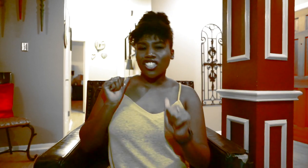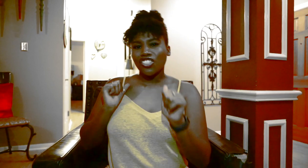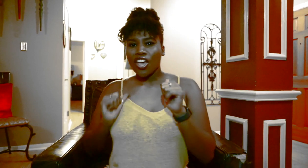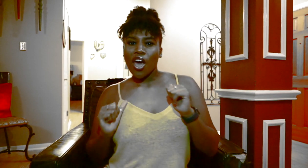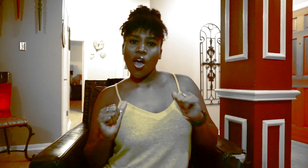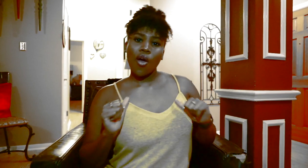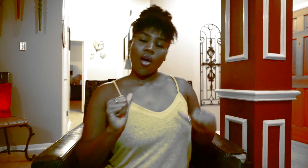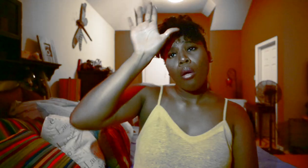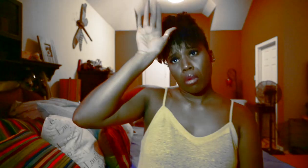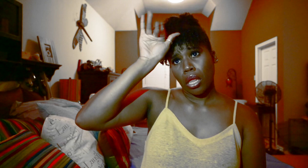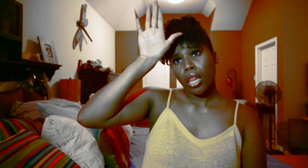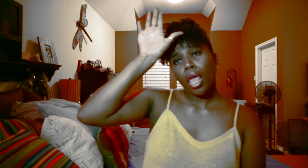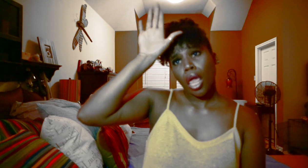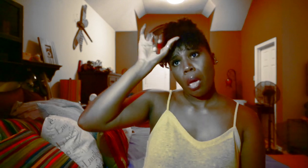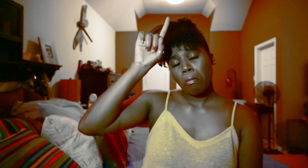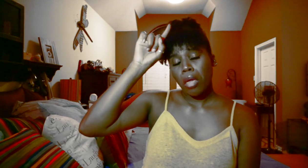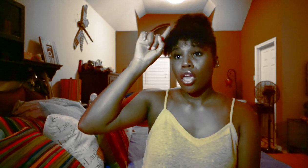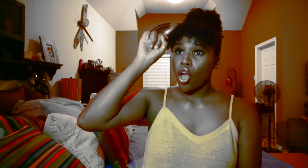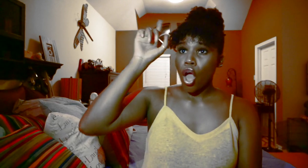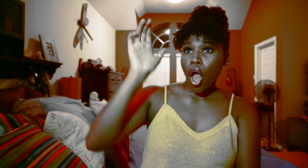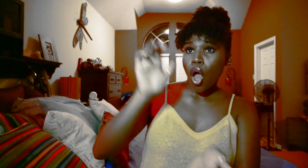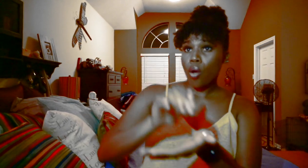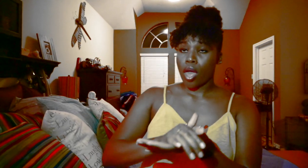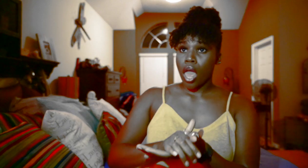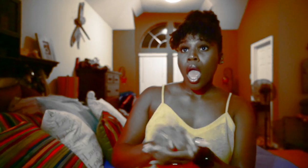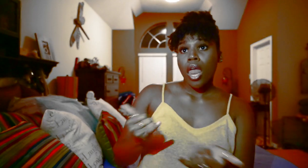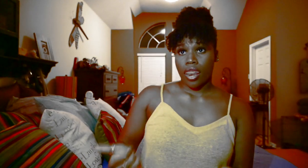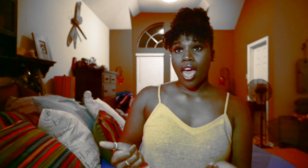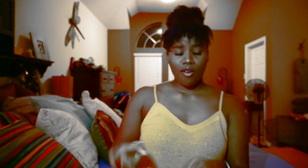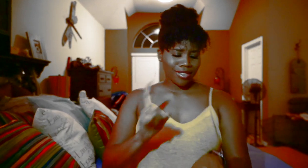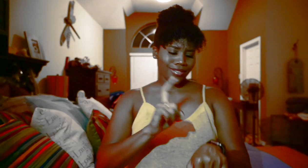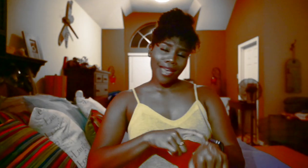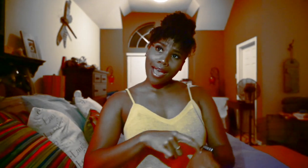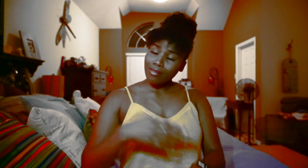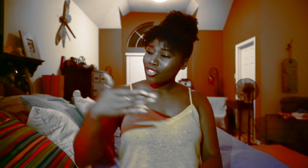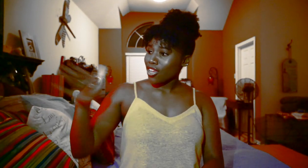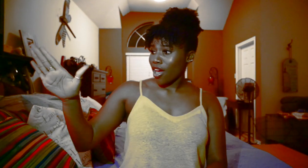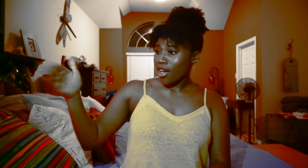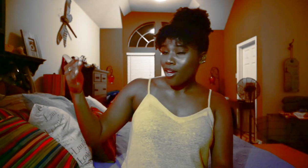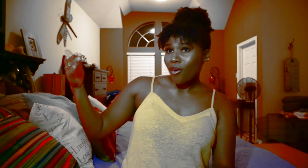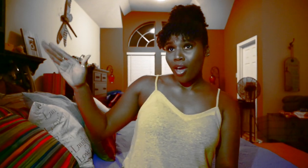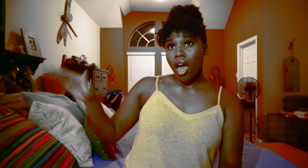show Really had me going But now it's time to go